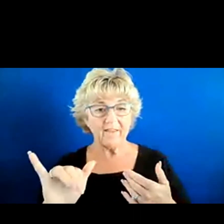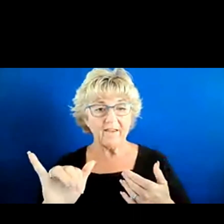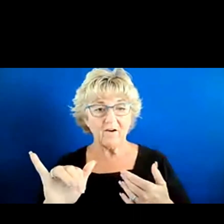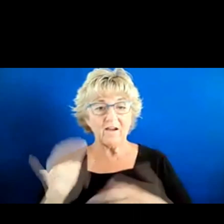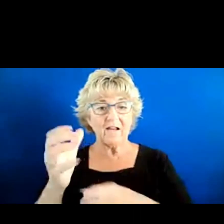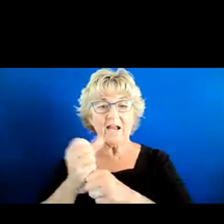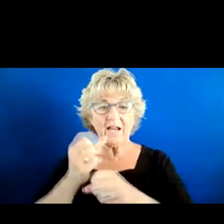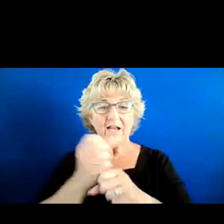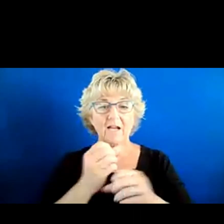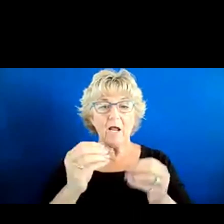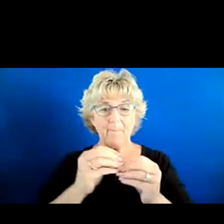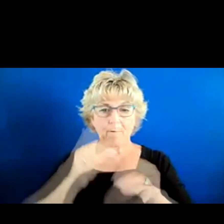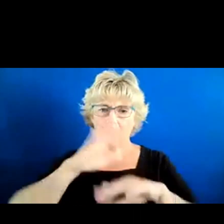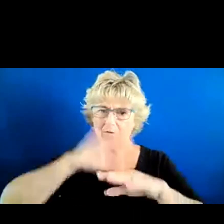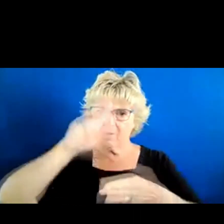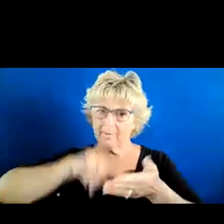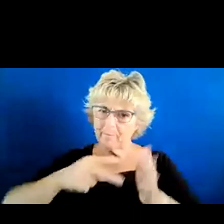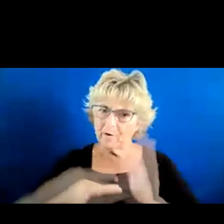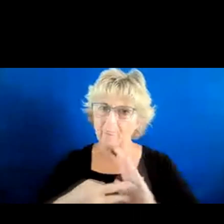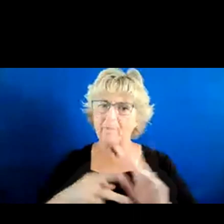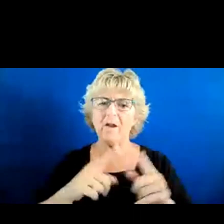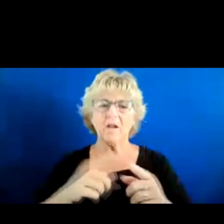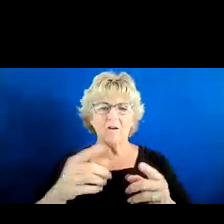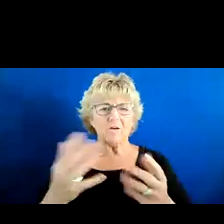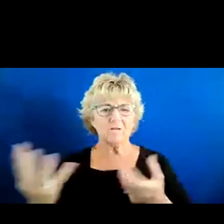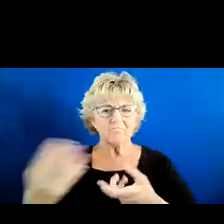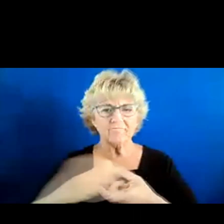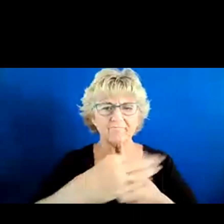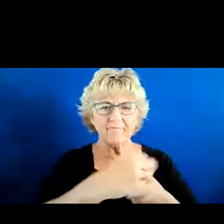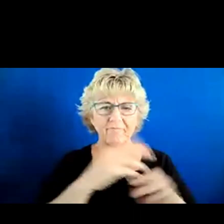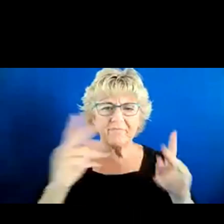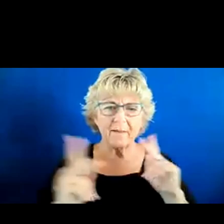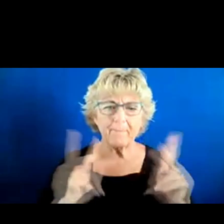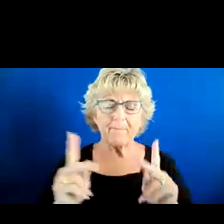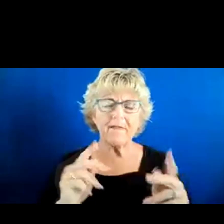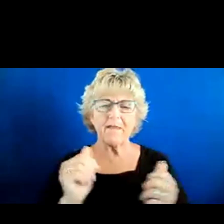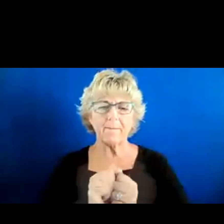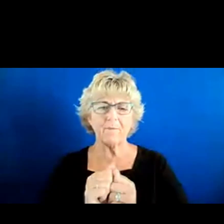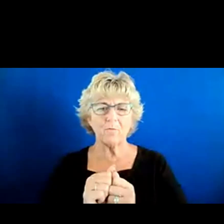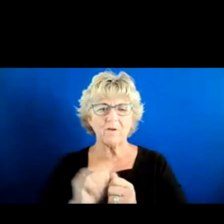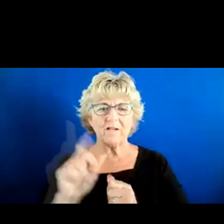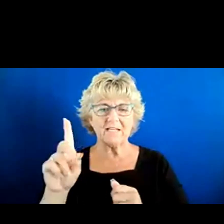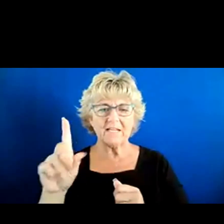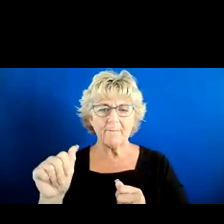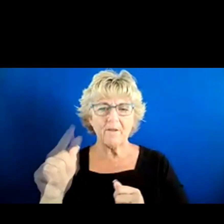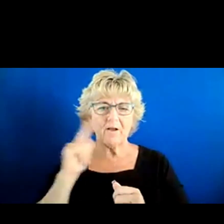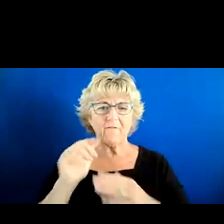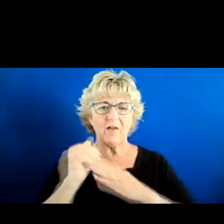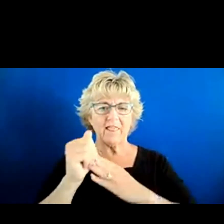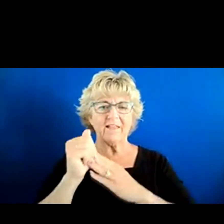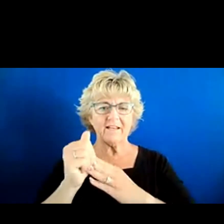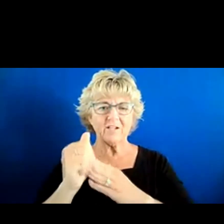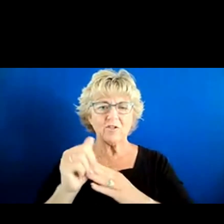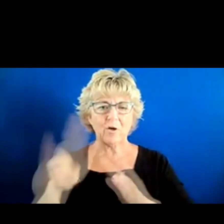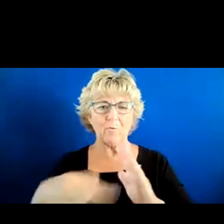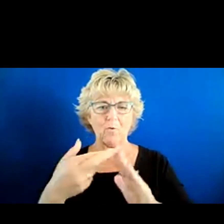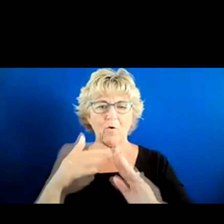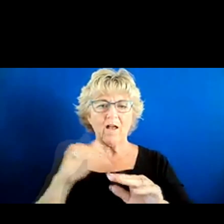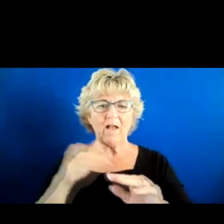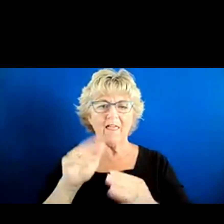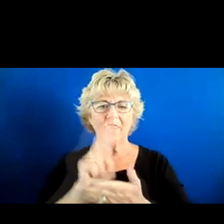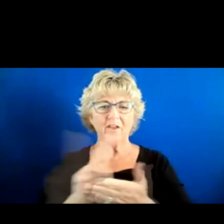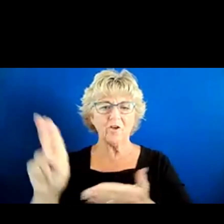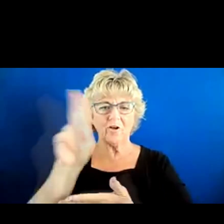more intentional about cultivating people with lived experience with disabilities for leadership roles within the university centers.